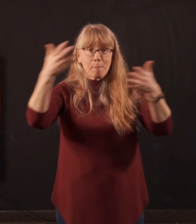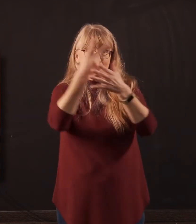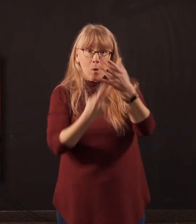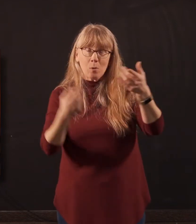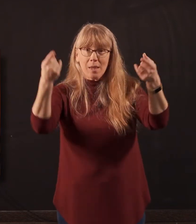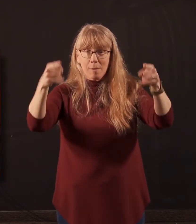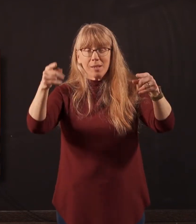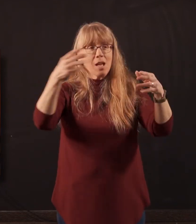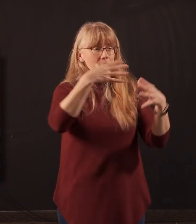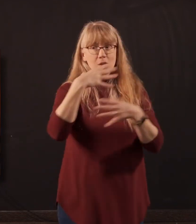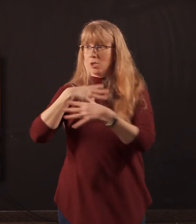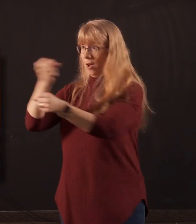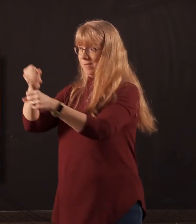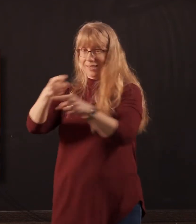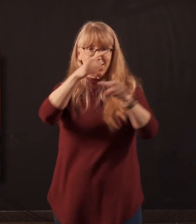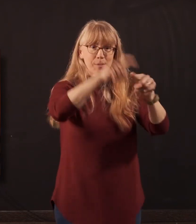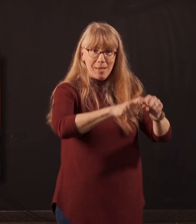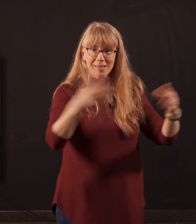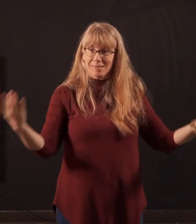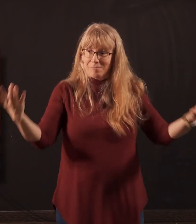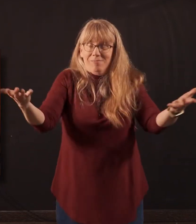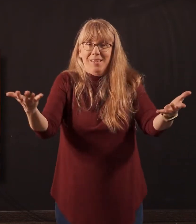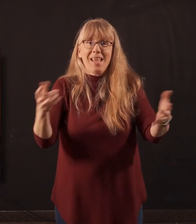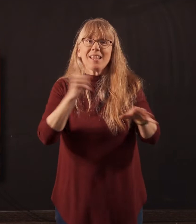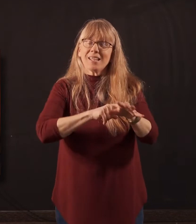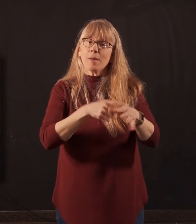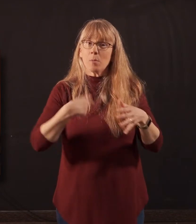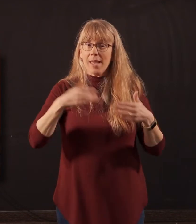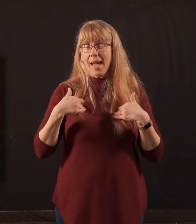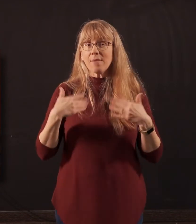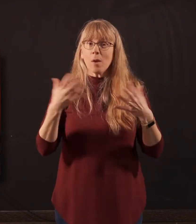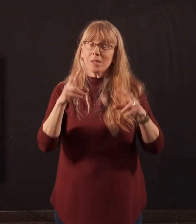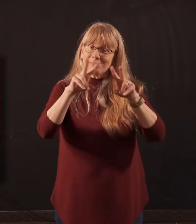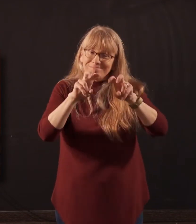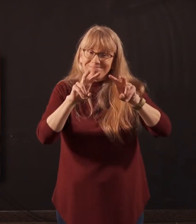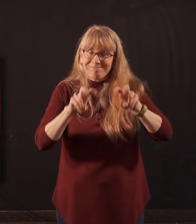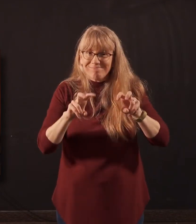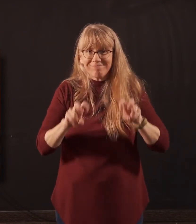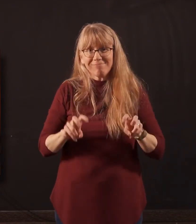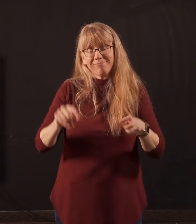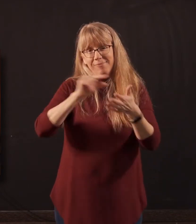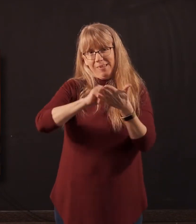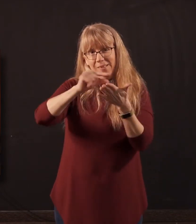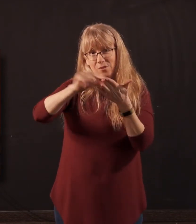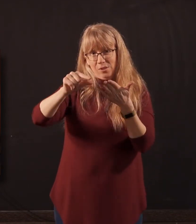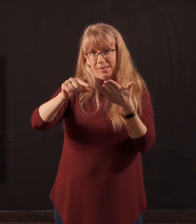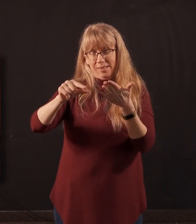dependence. And this morning, with the time that we have left, I'd like to walk verse by verse with you through the first six